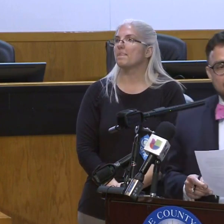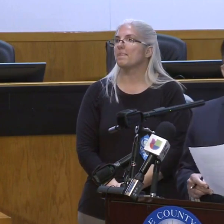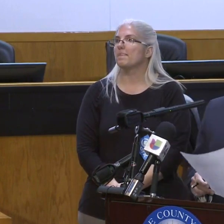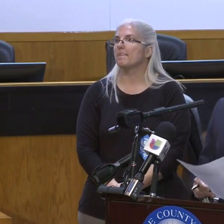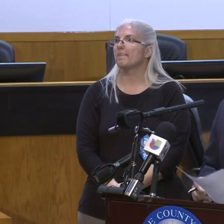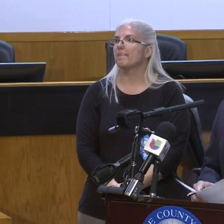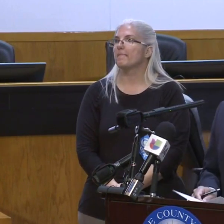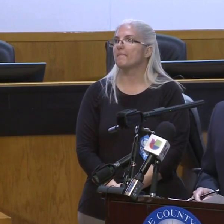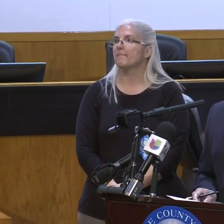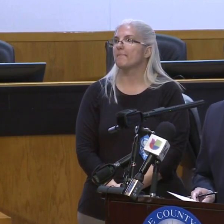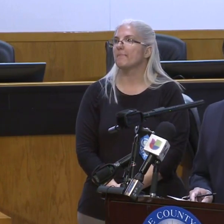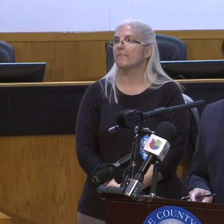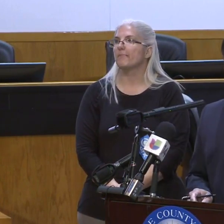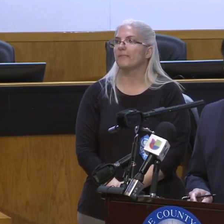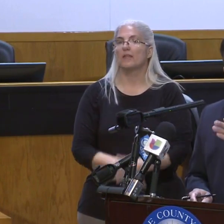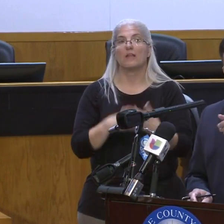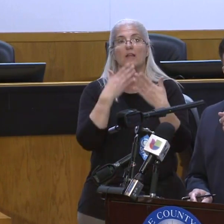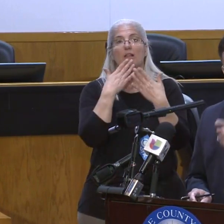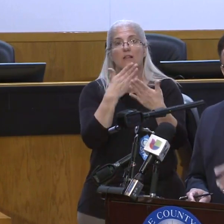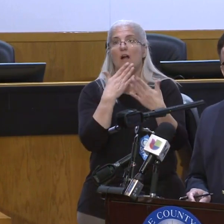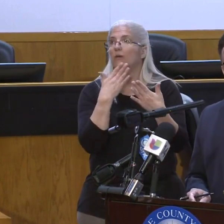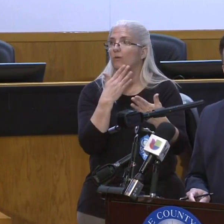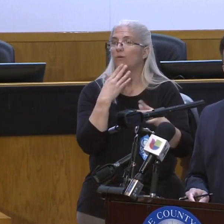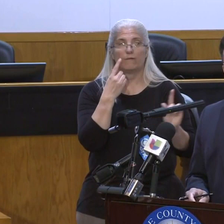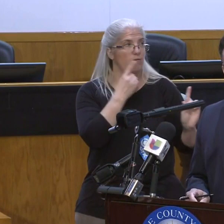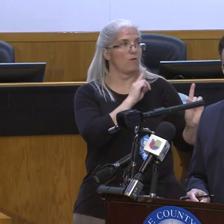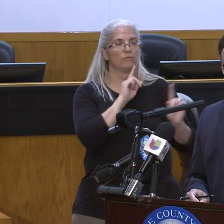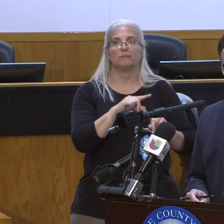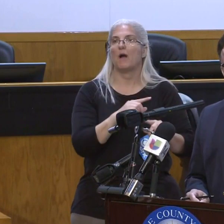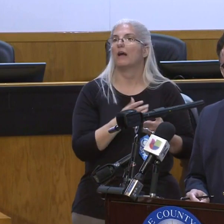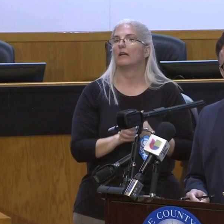Thank you. Thank Dr. Tong. Any other questions? Yes.